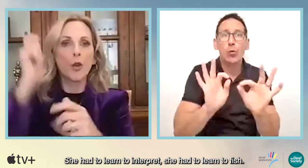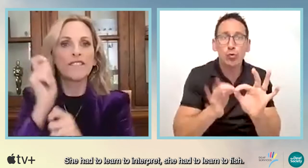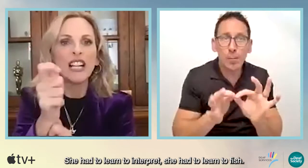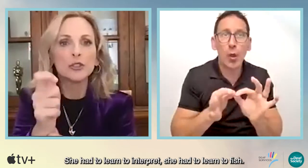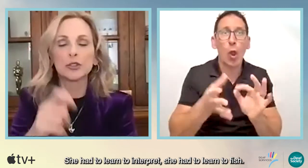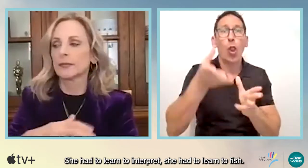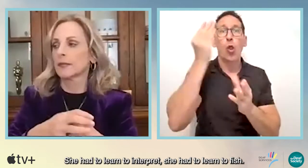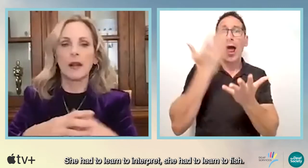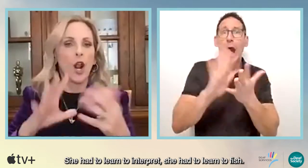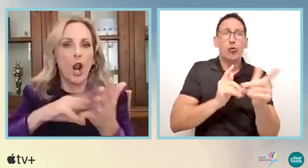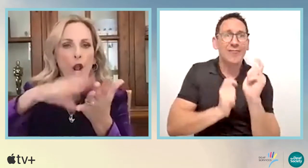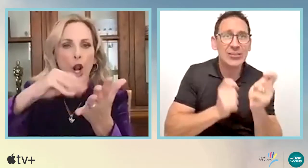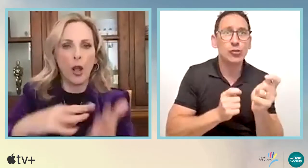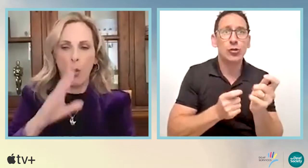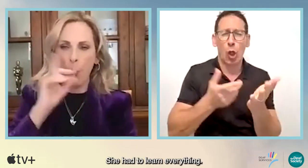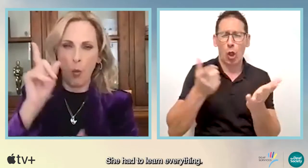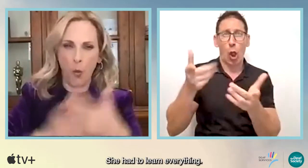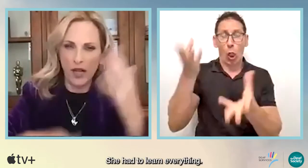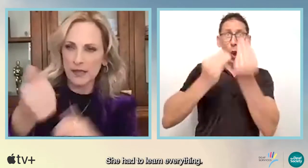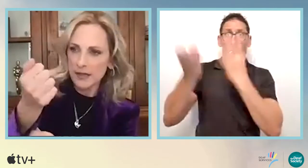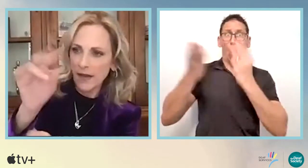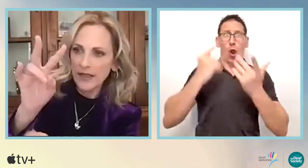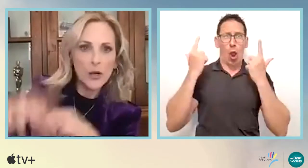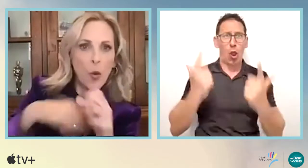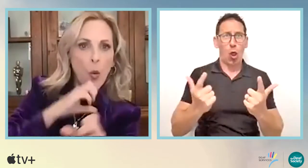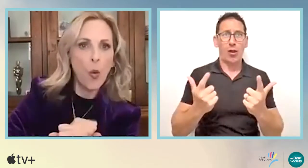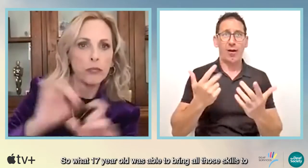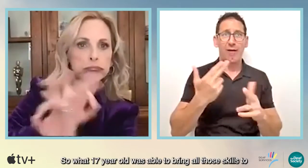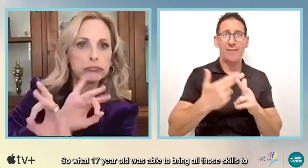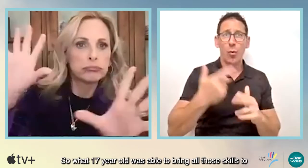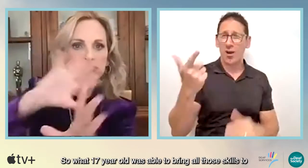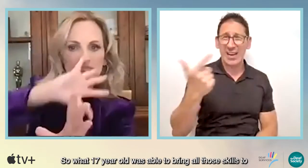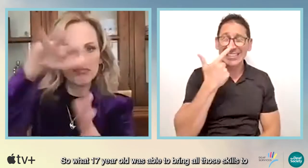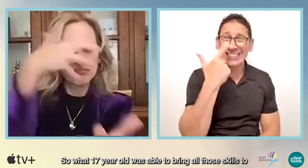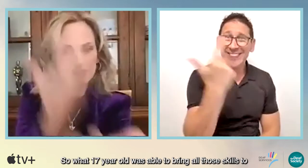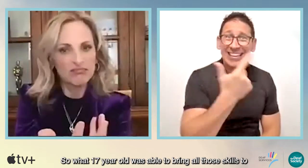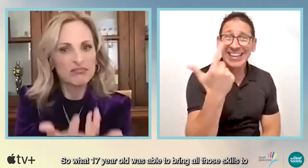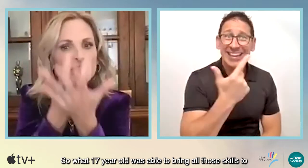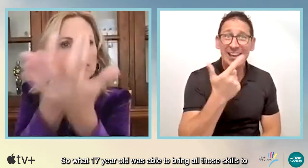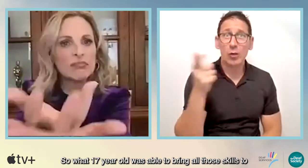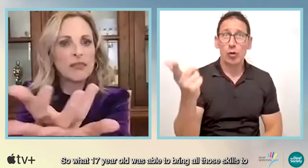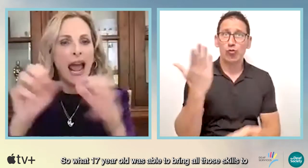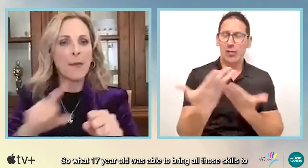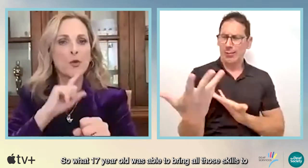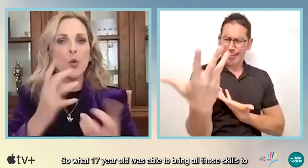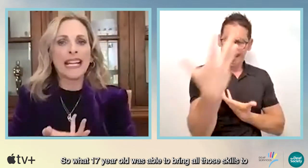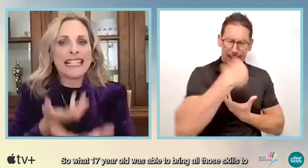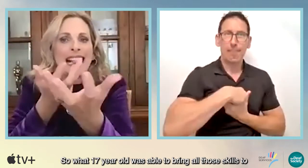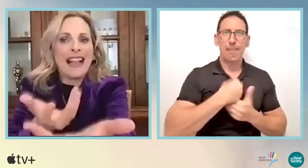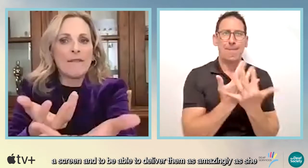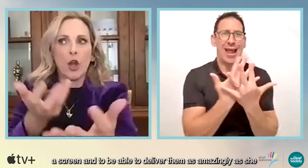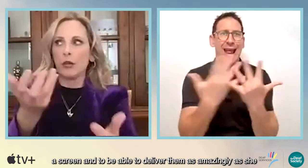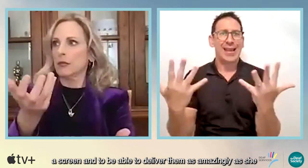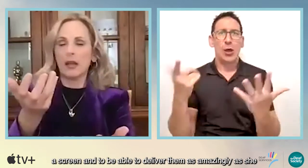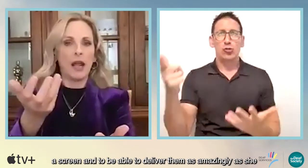to learn to fish, she had to learn everything. So what 17 year old was able to bring all those skills to